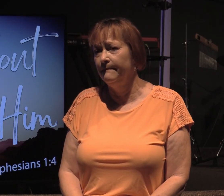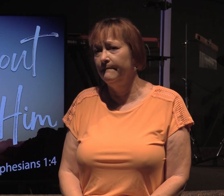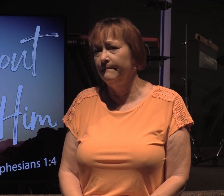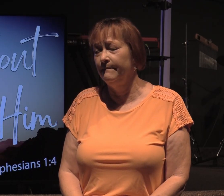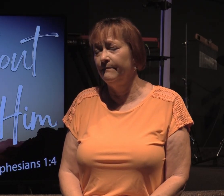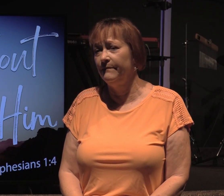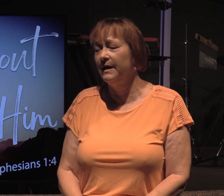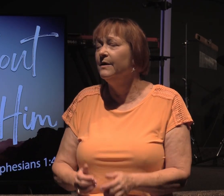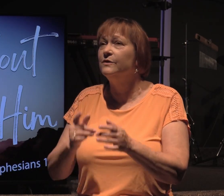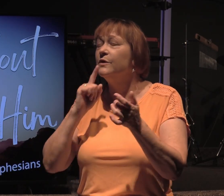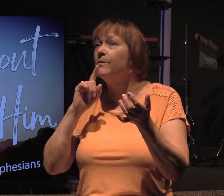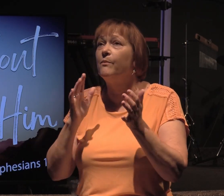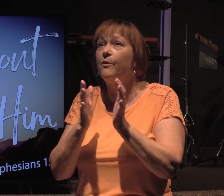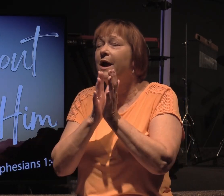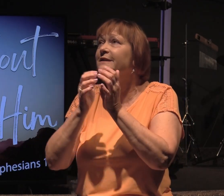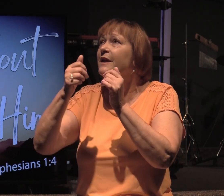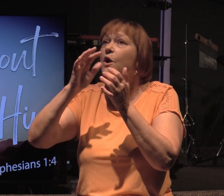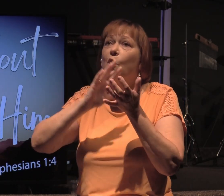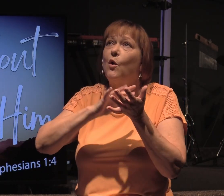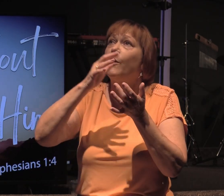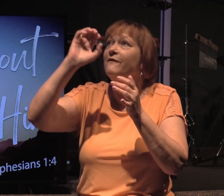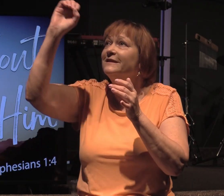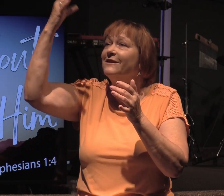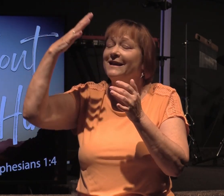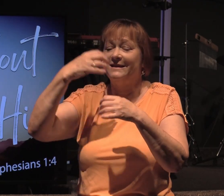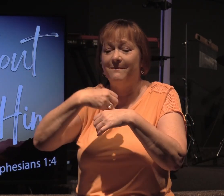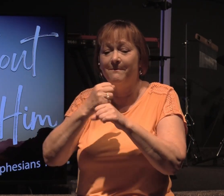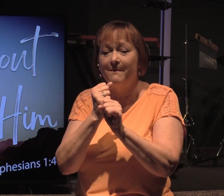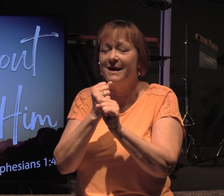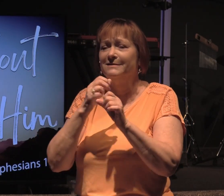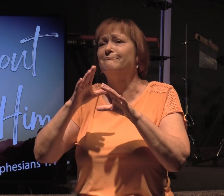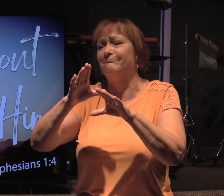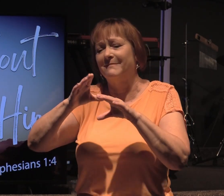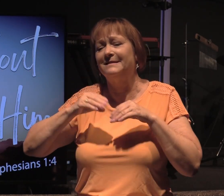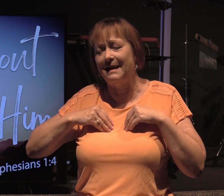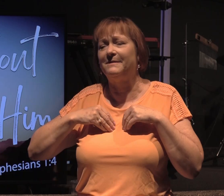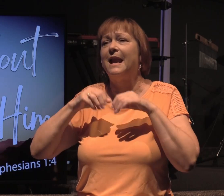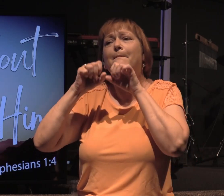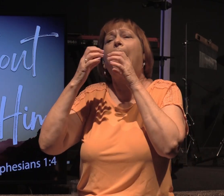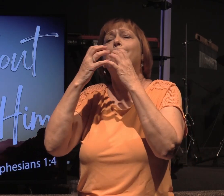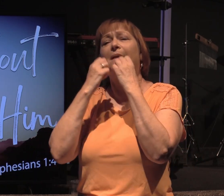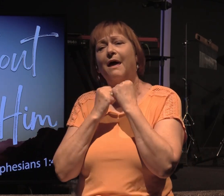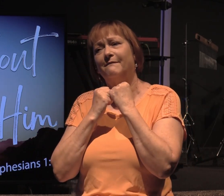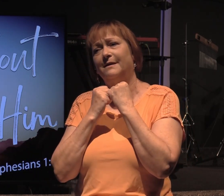to the praise and glory of his grace by which that he made us accepted and beloved.